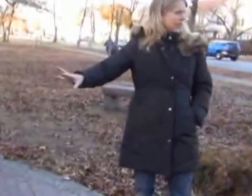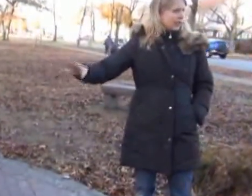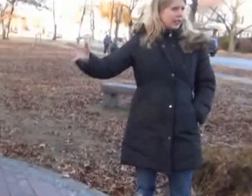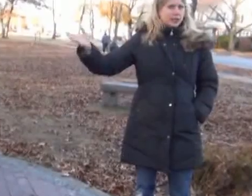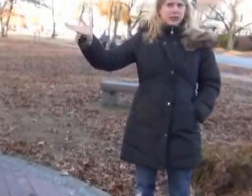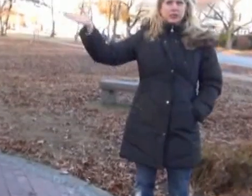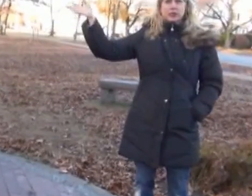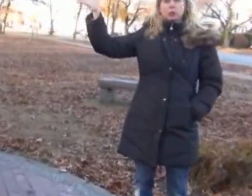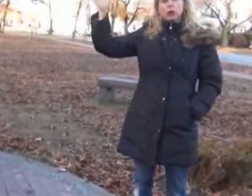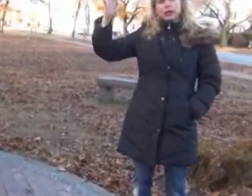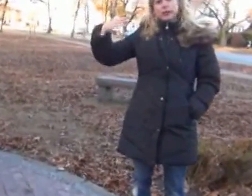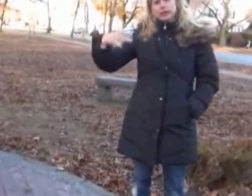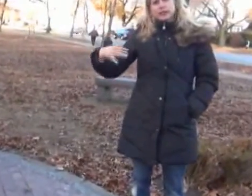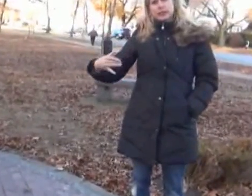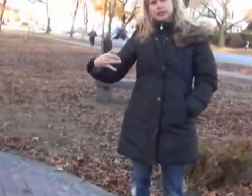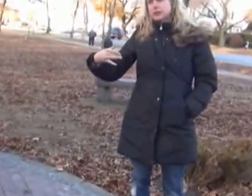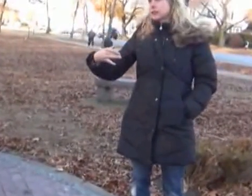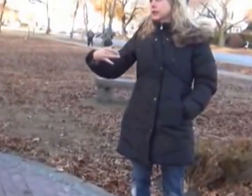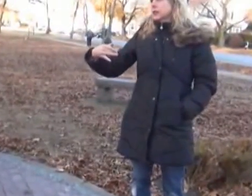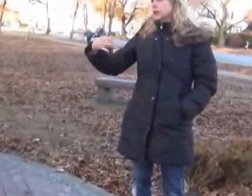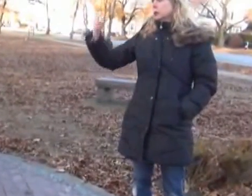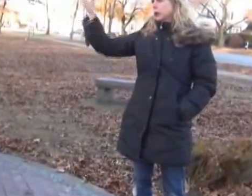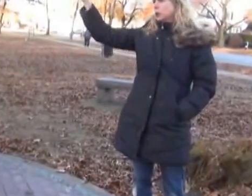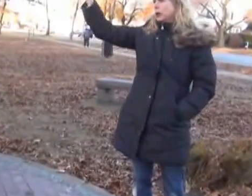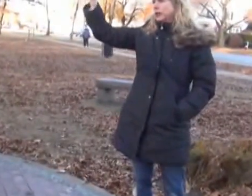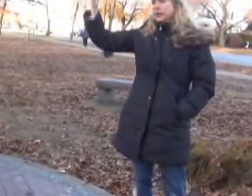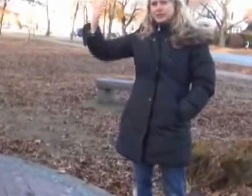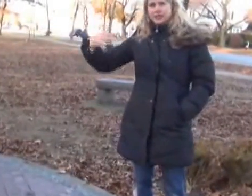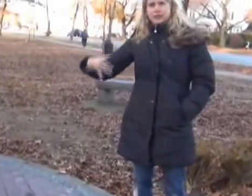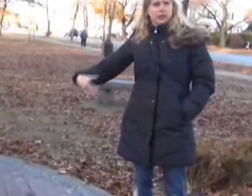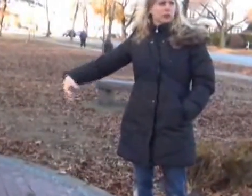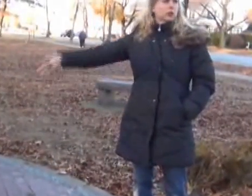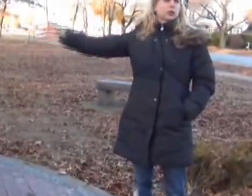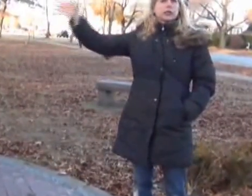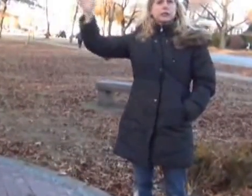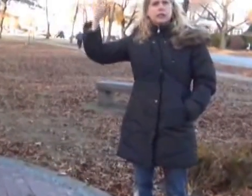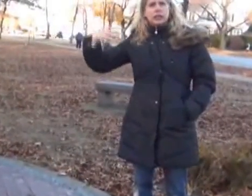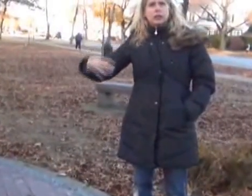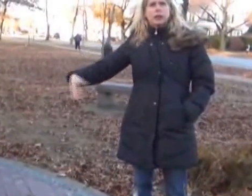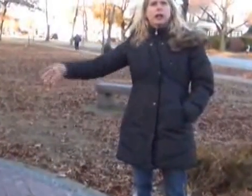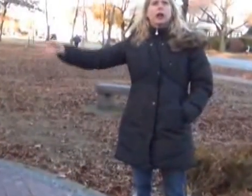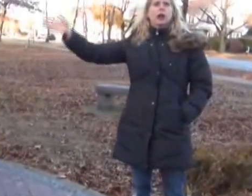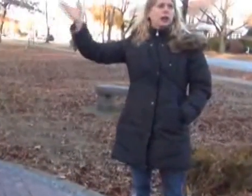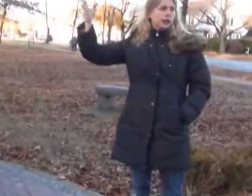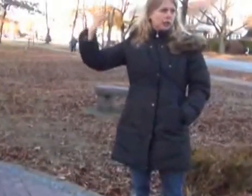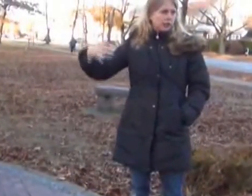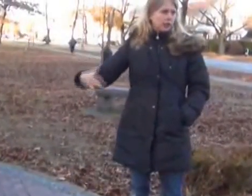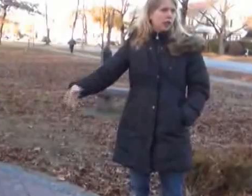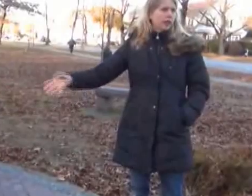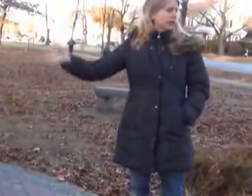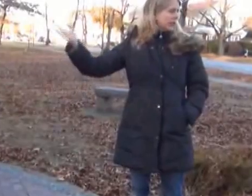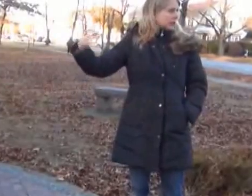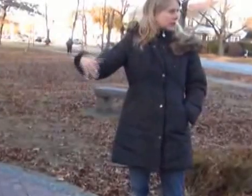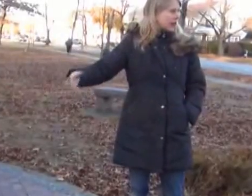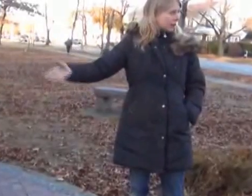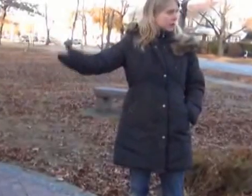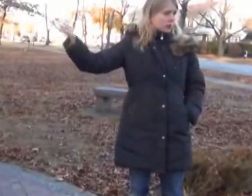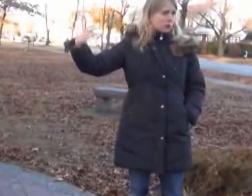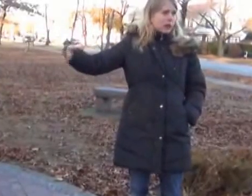And that's because they wanted that sense. Peter wanted that sense that was just continuing on and on and on. That it doesn't stop because there were